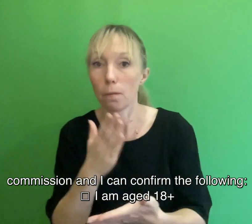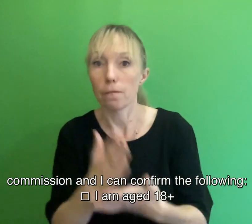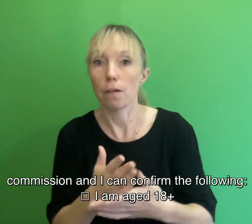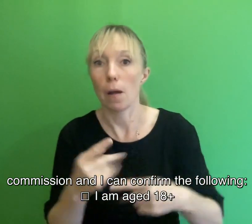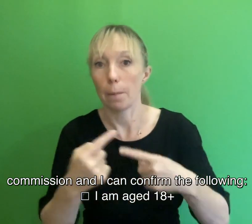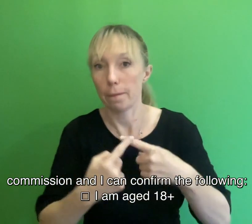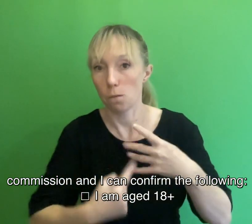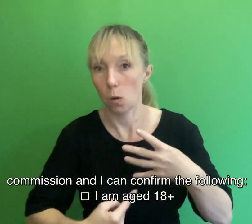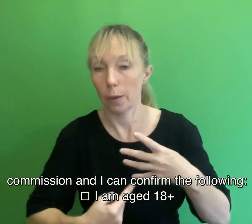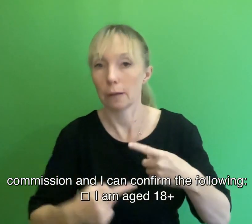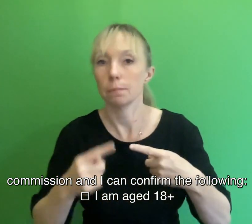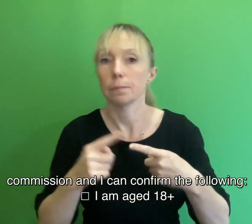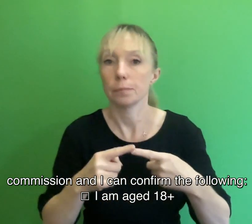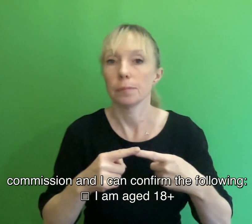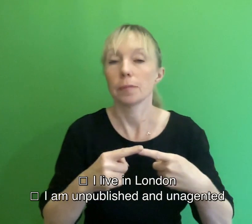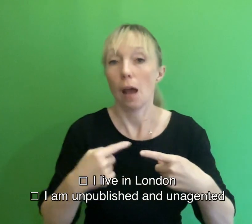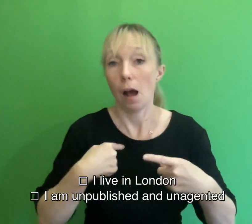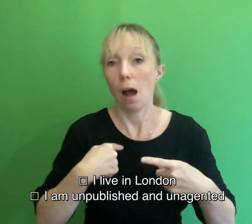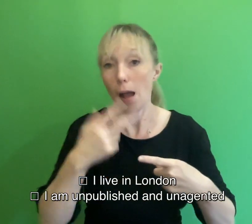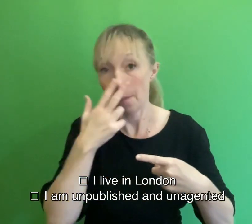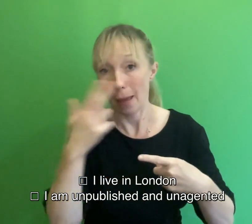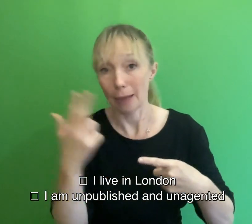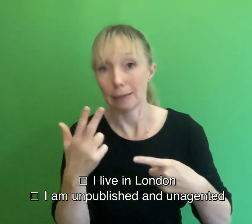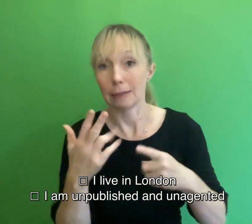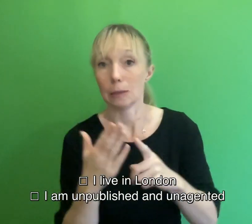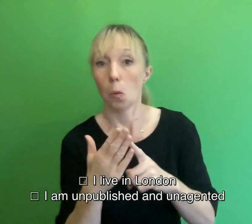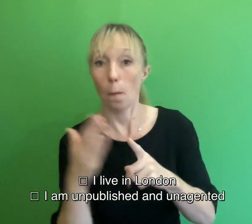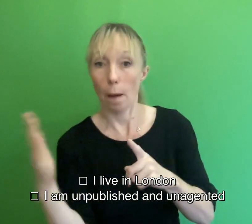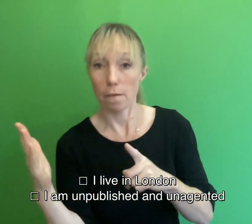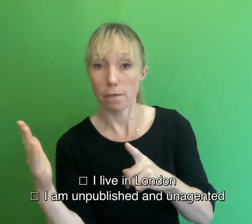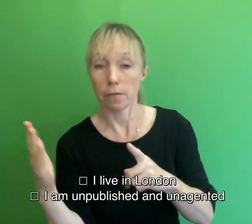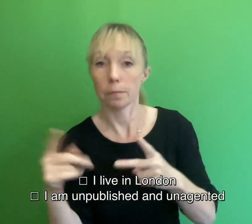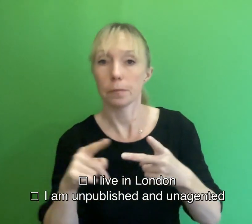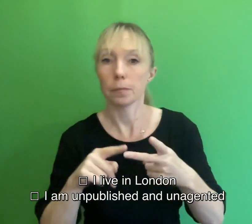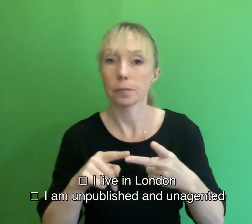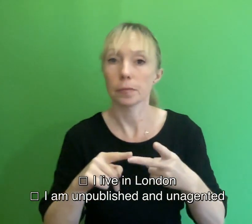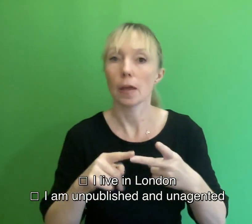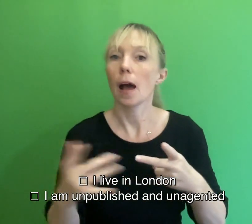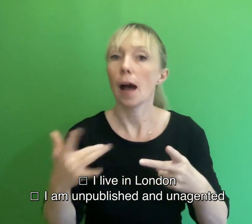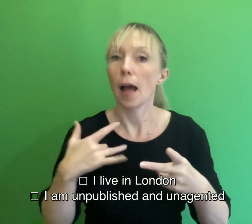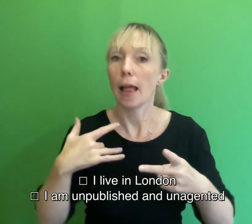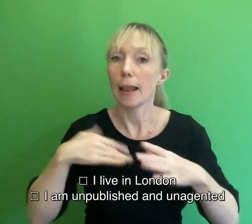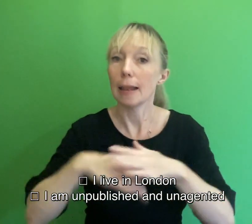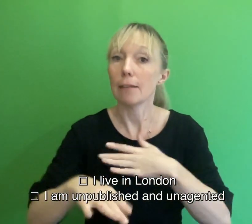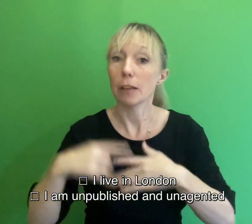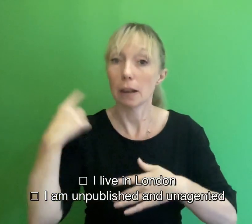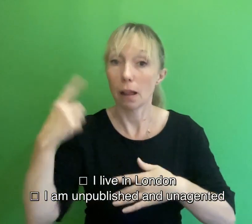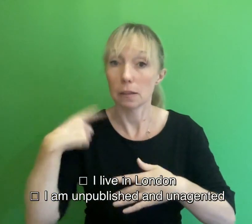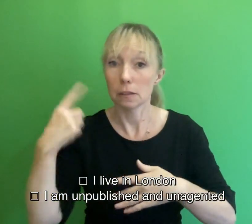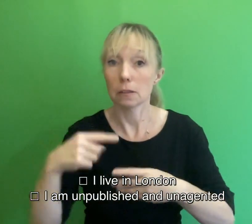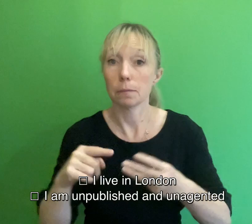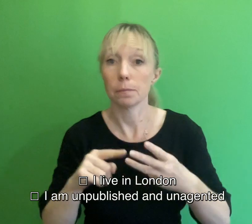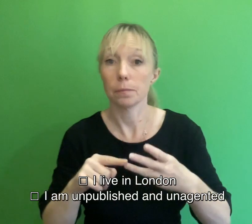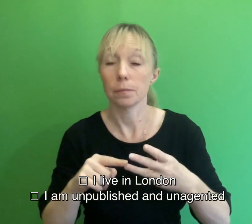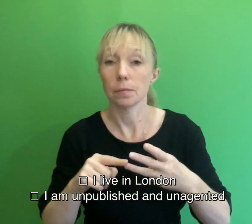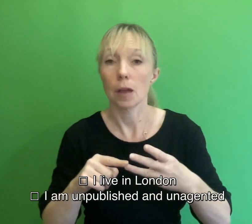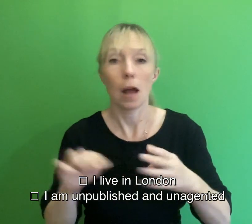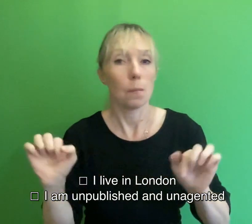I am aged 18 plus. I live in London. I am unpublished and